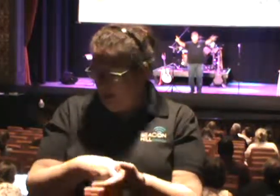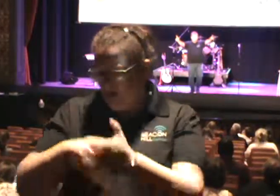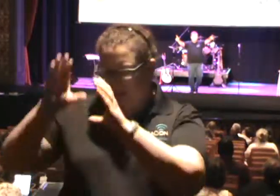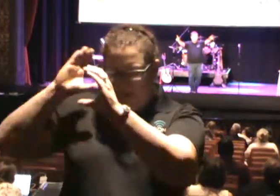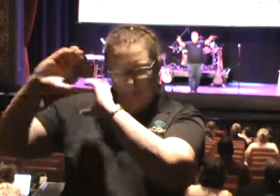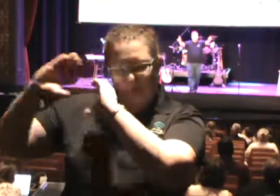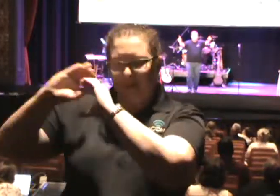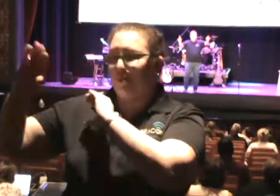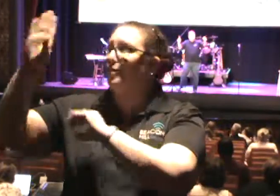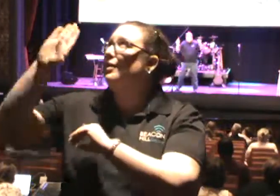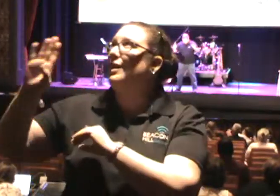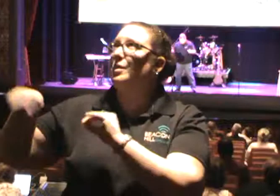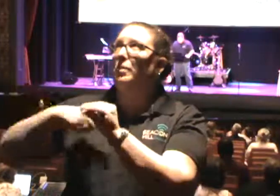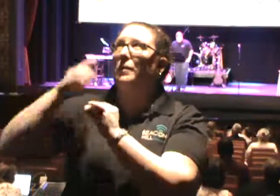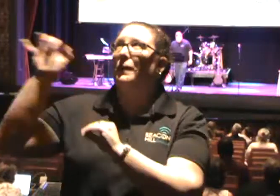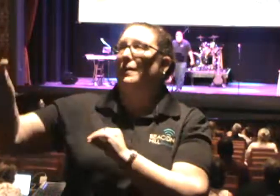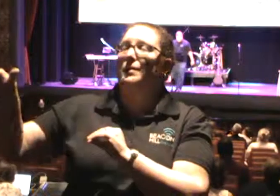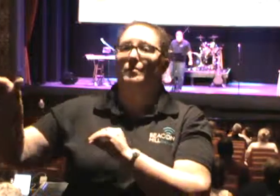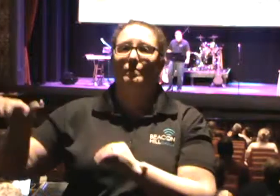it, church.